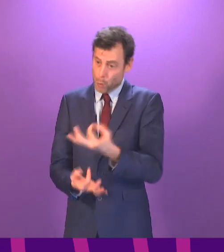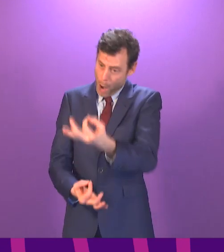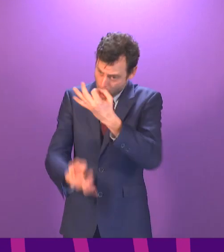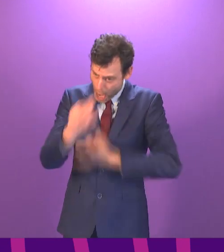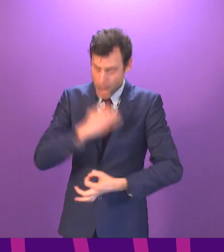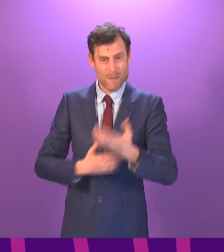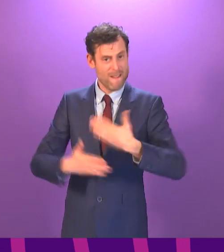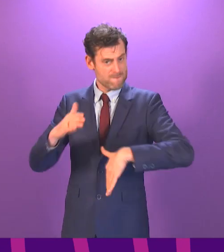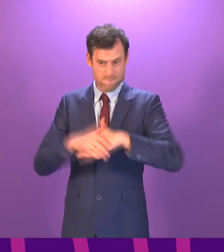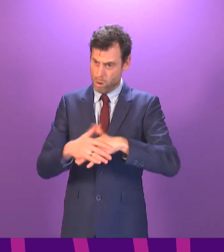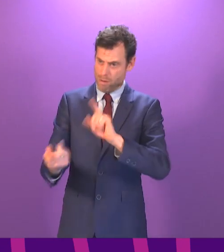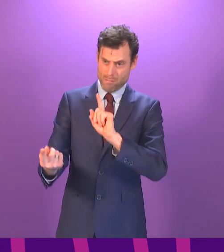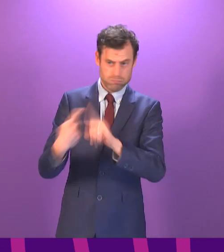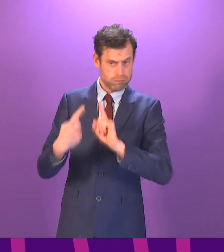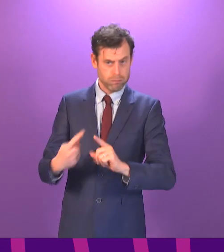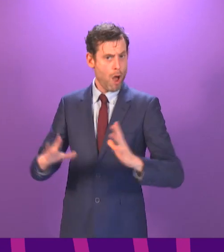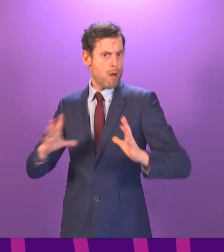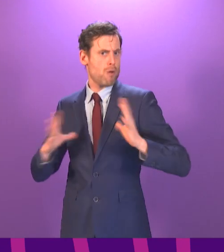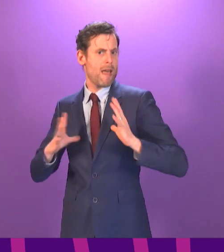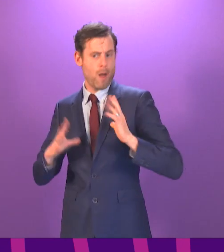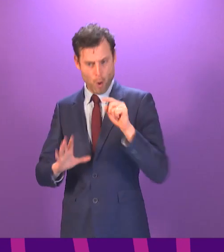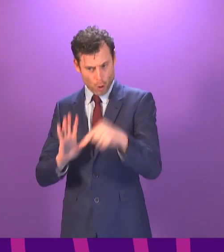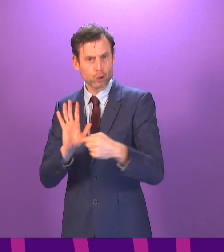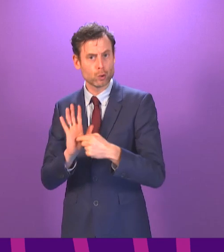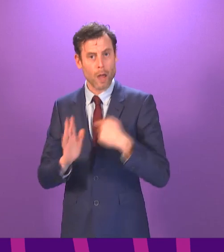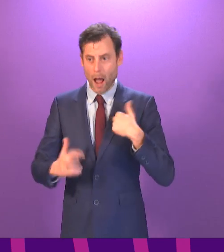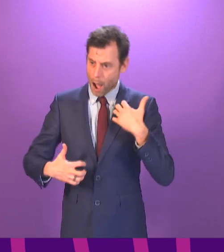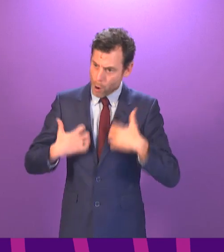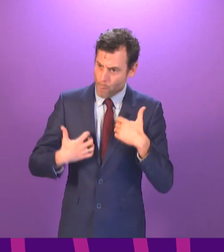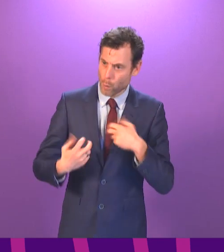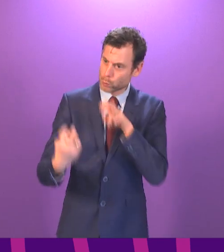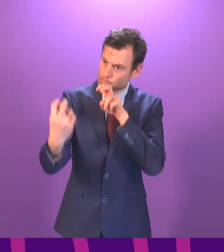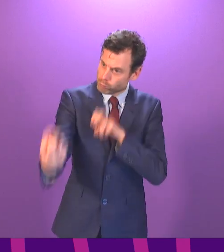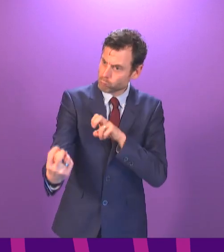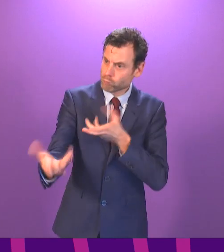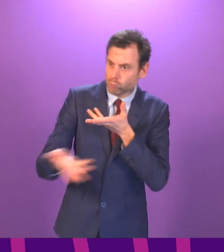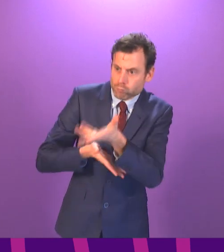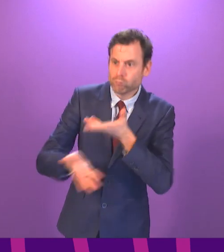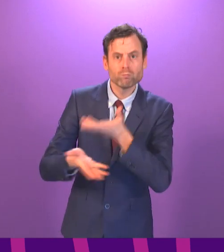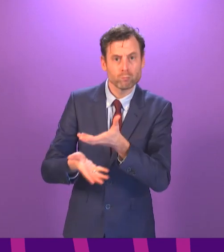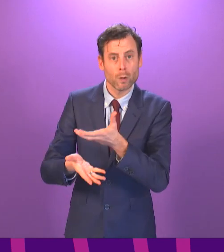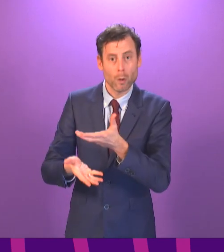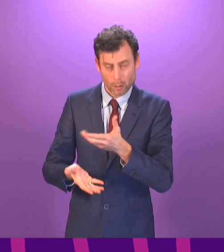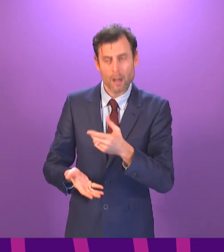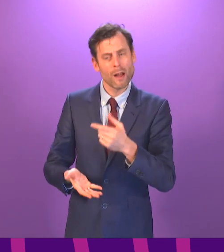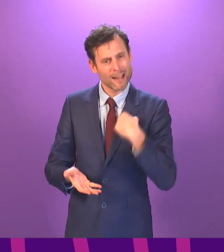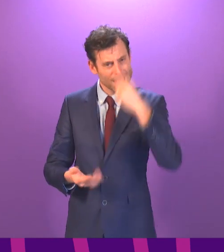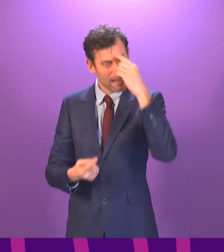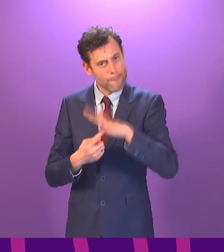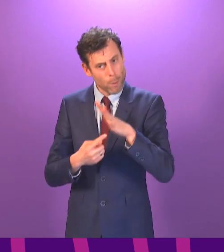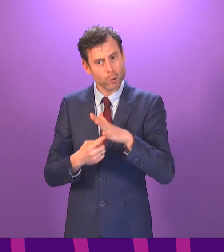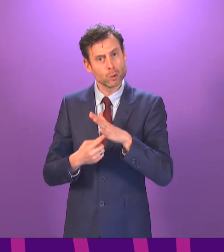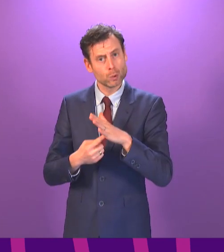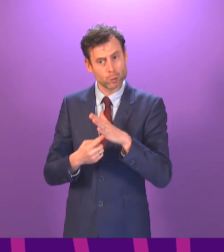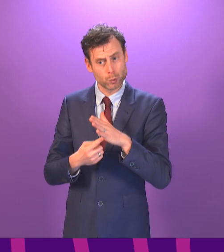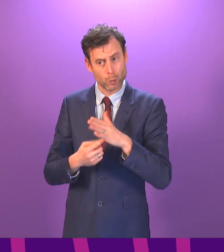whatever question she chooses to on Tuesday. I look forward to having that opportunity and we'll do that properly. I think that